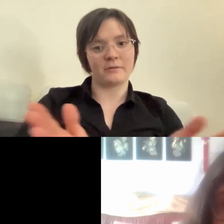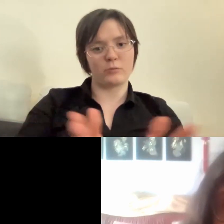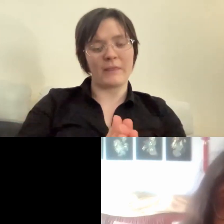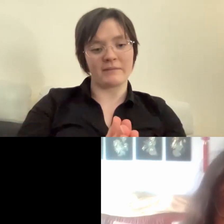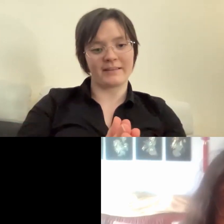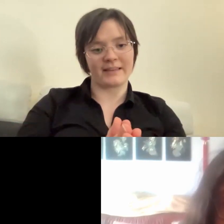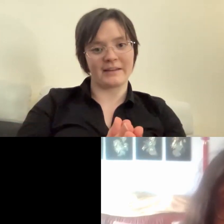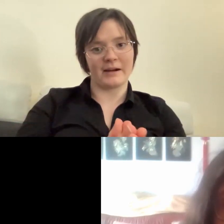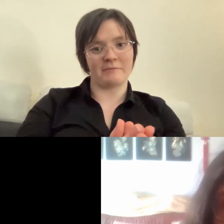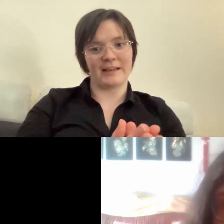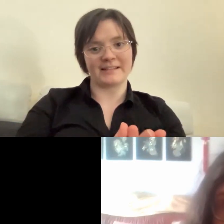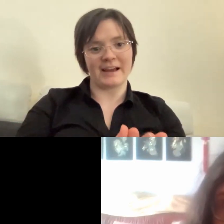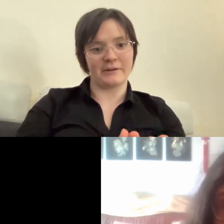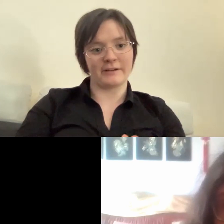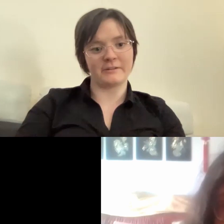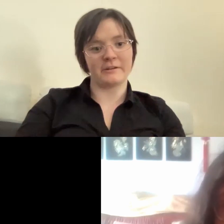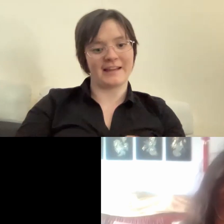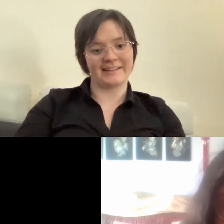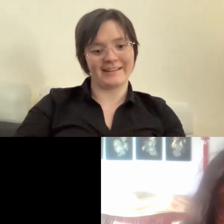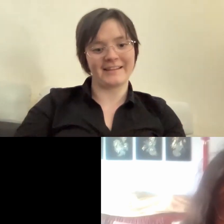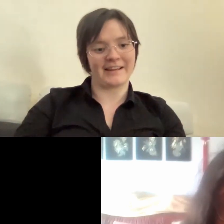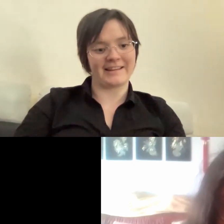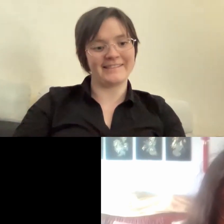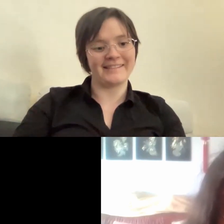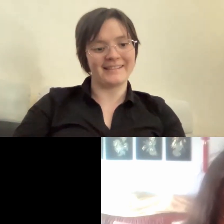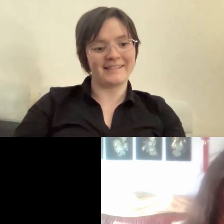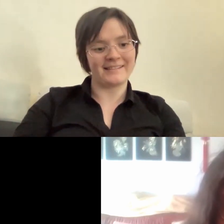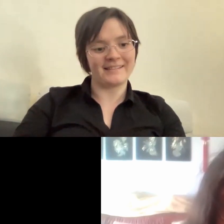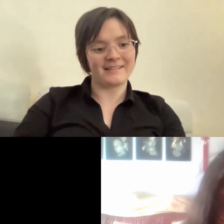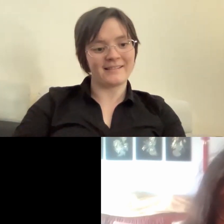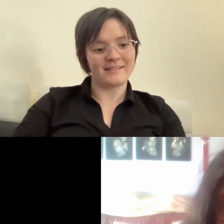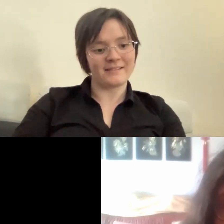And with that being said, I'm delighted to hand over to Natalie. Thank you.